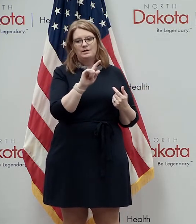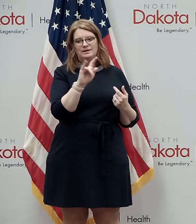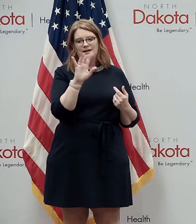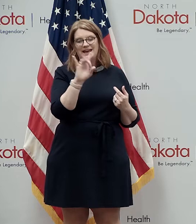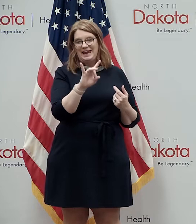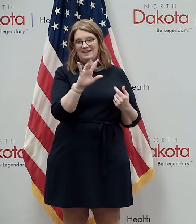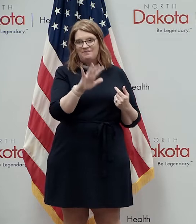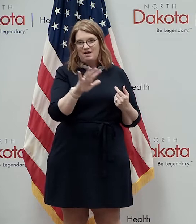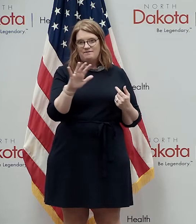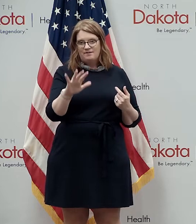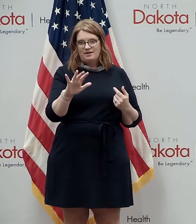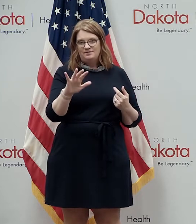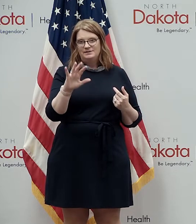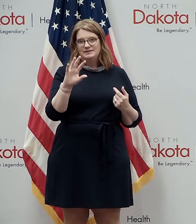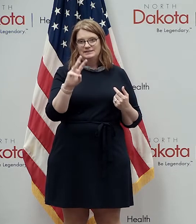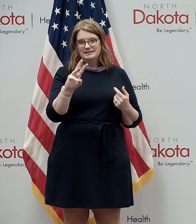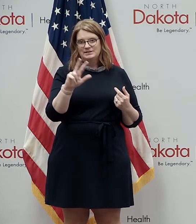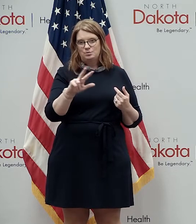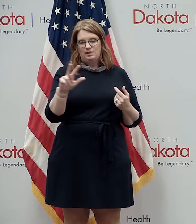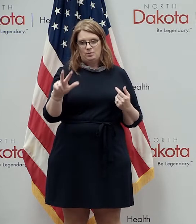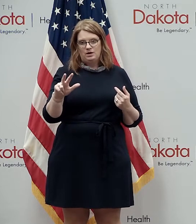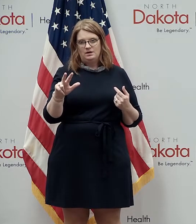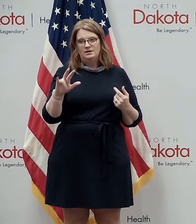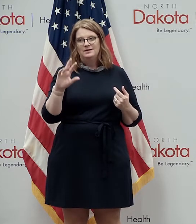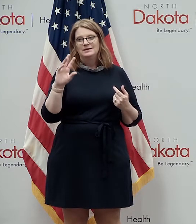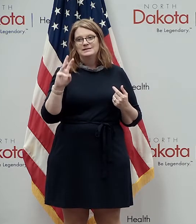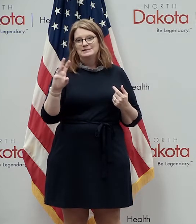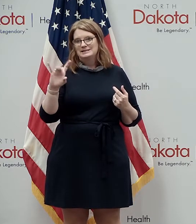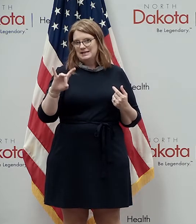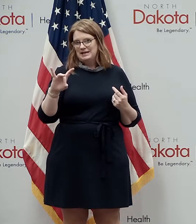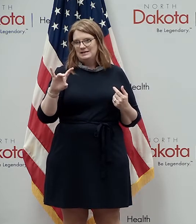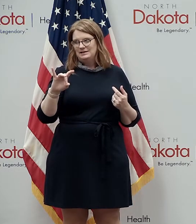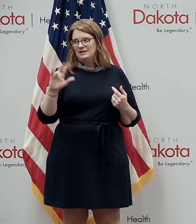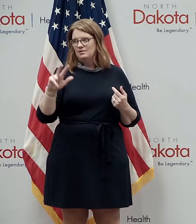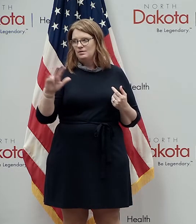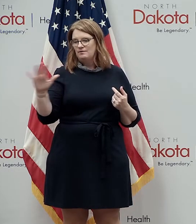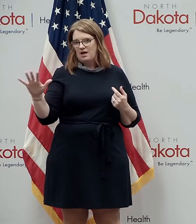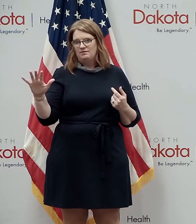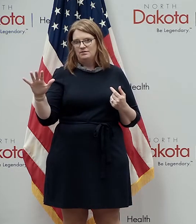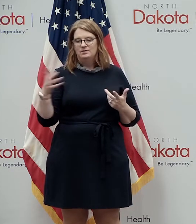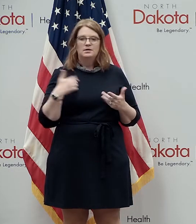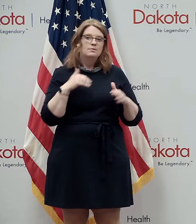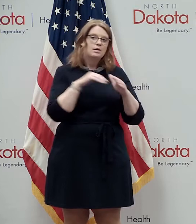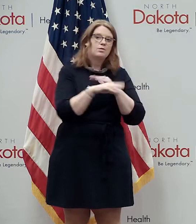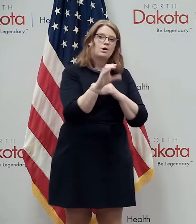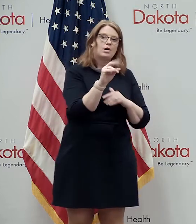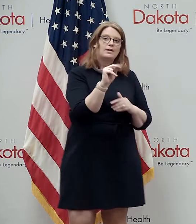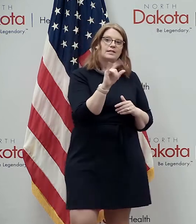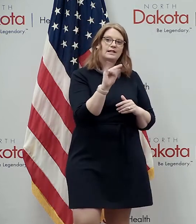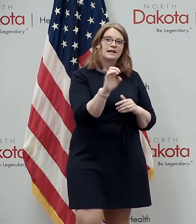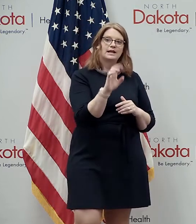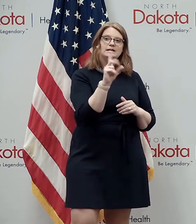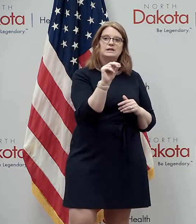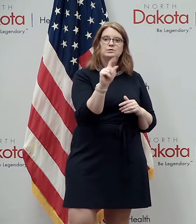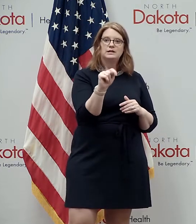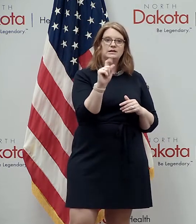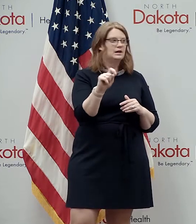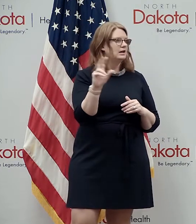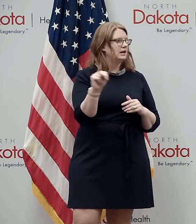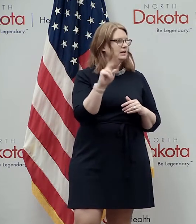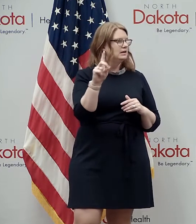-855-633-6835 or by going online at dot.nd